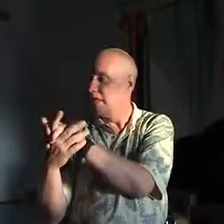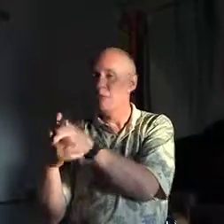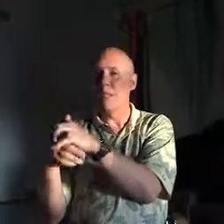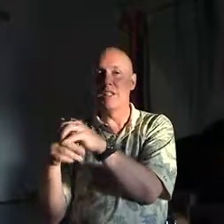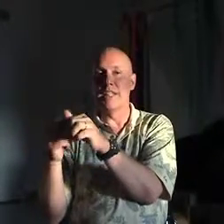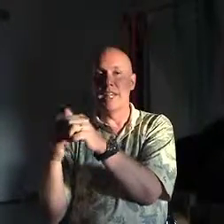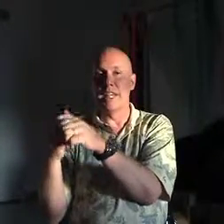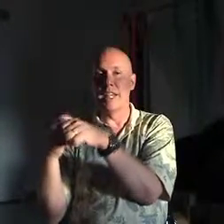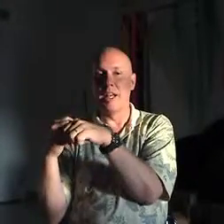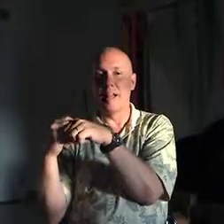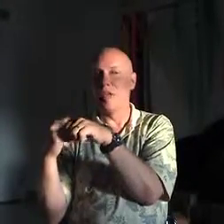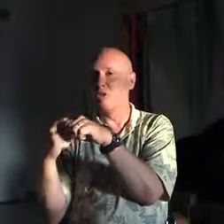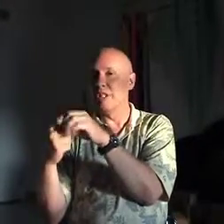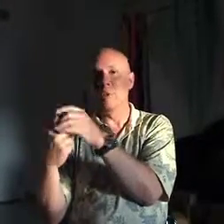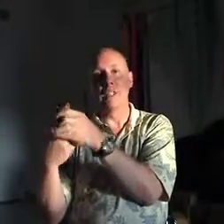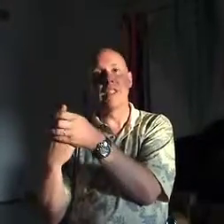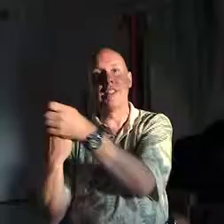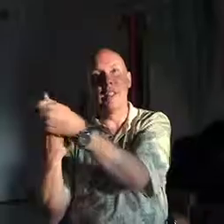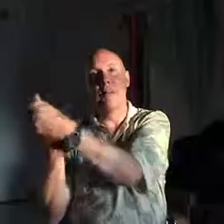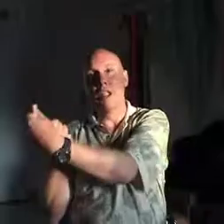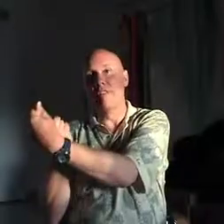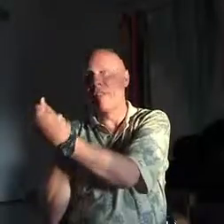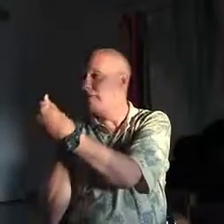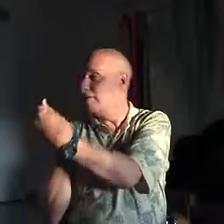We could say Mother Teresa was a symbol of love.